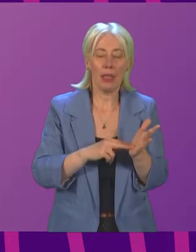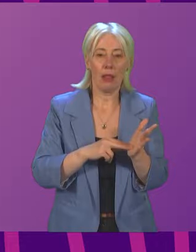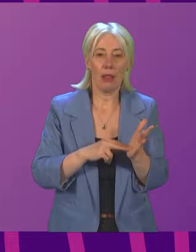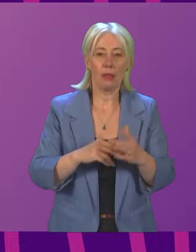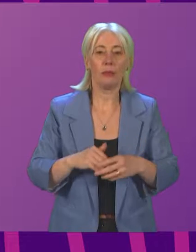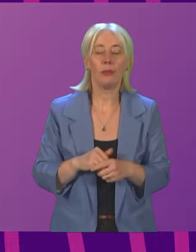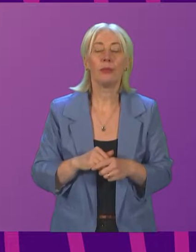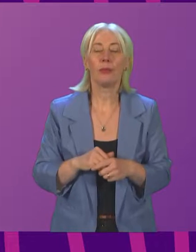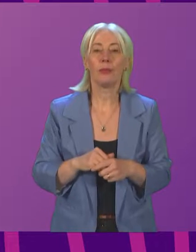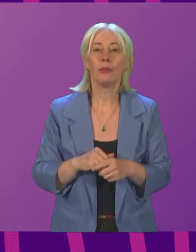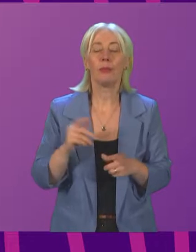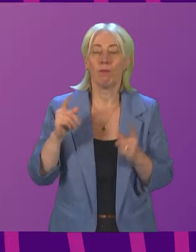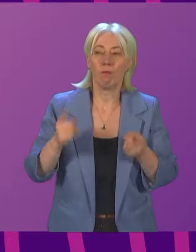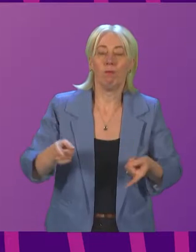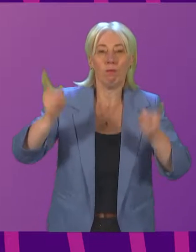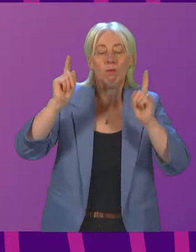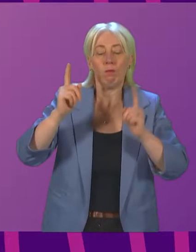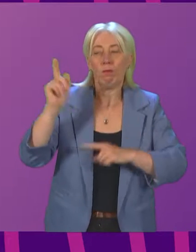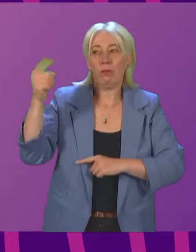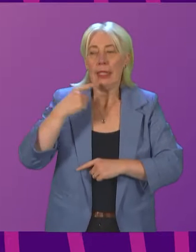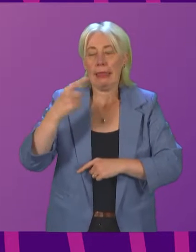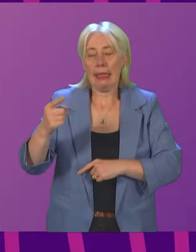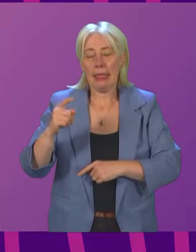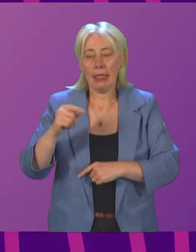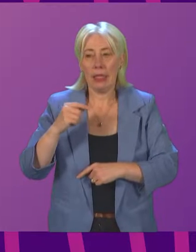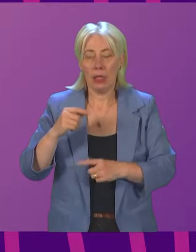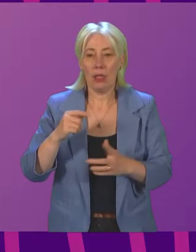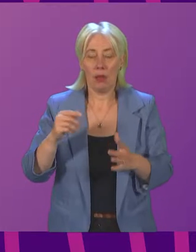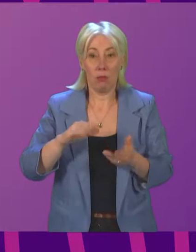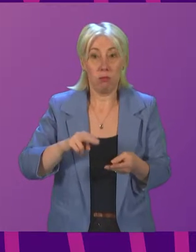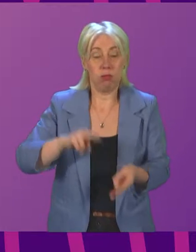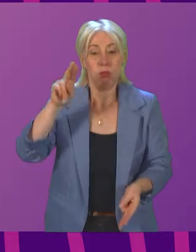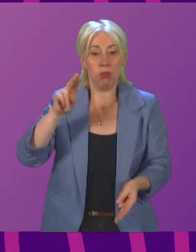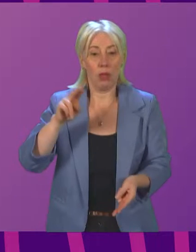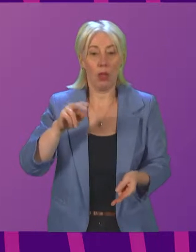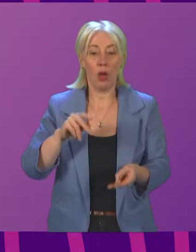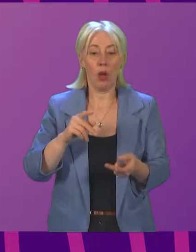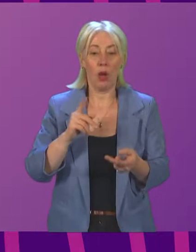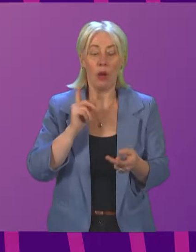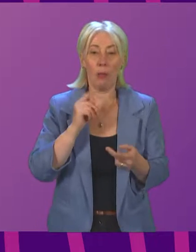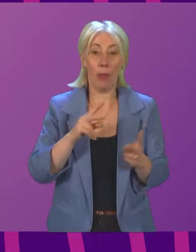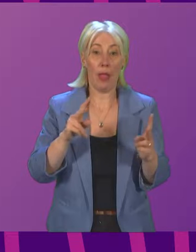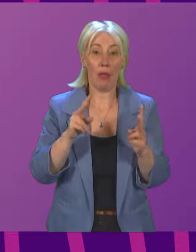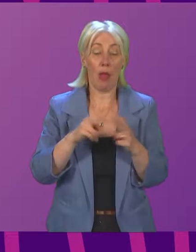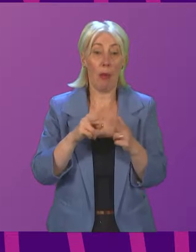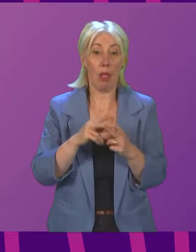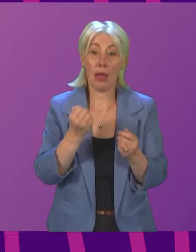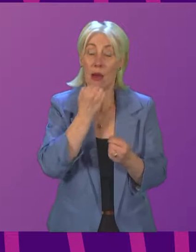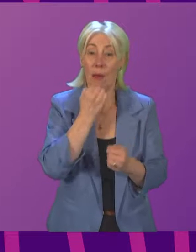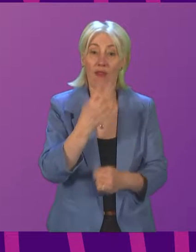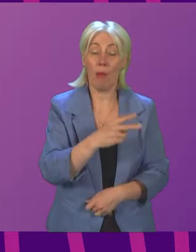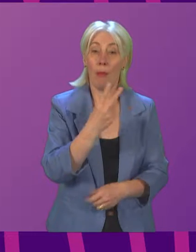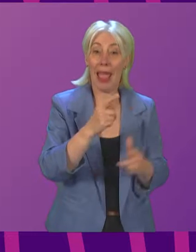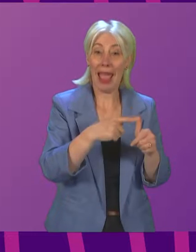The Cabinet Secretary is aware that there was a significant rise in remand in Scotland, with the population almost doubling between April 2020